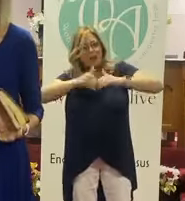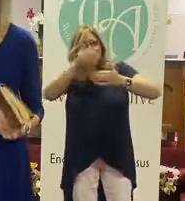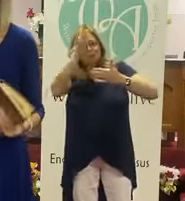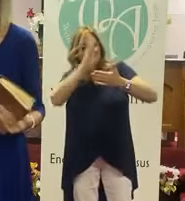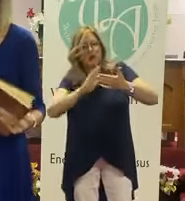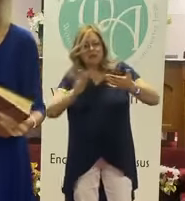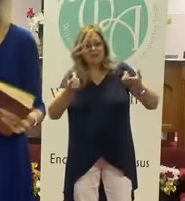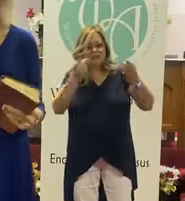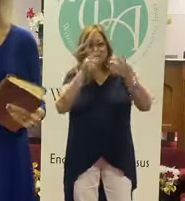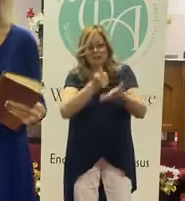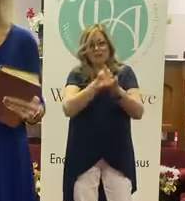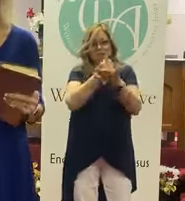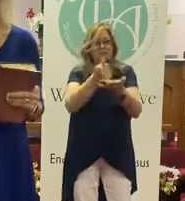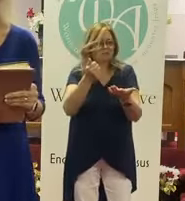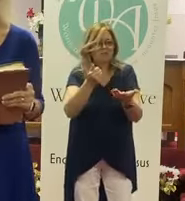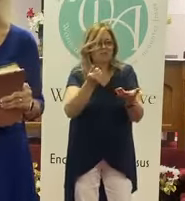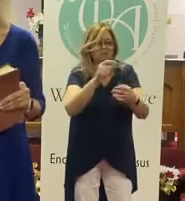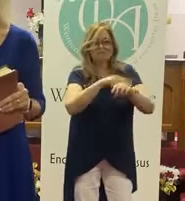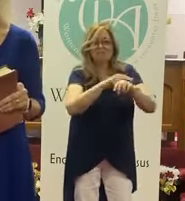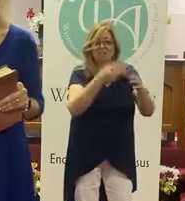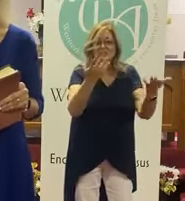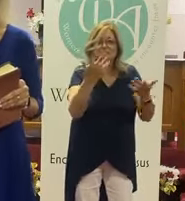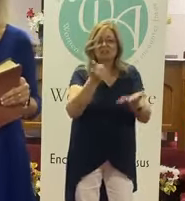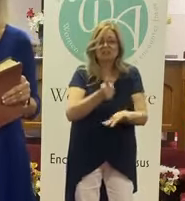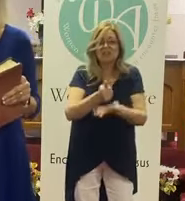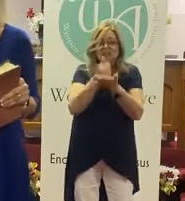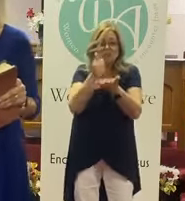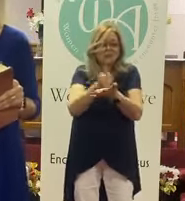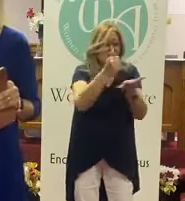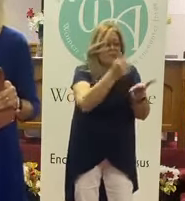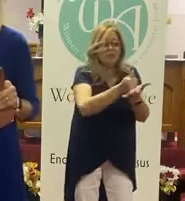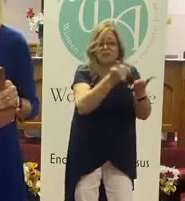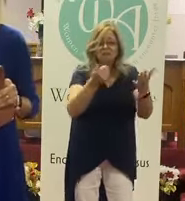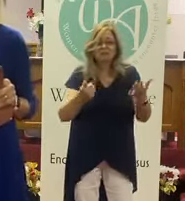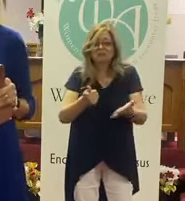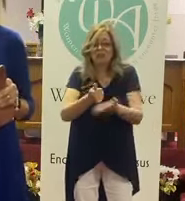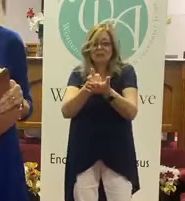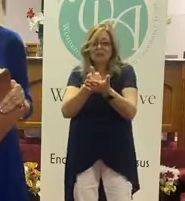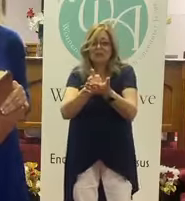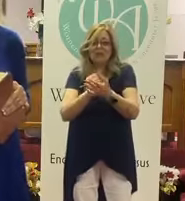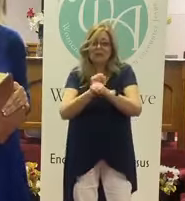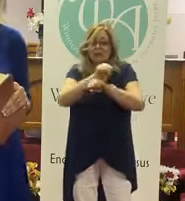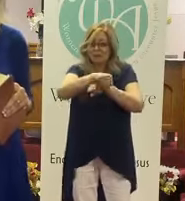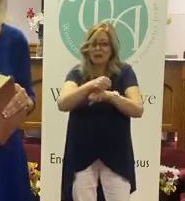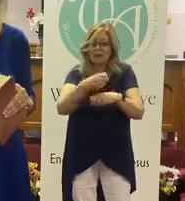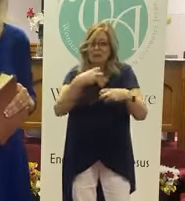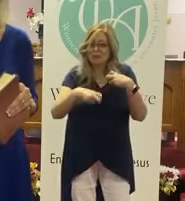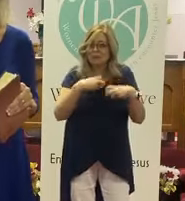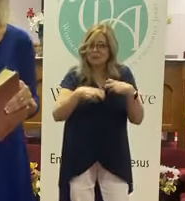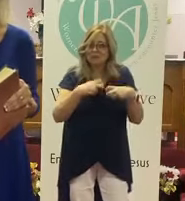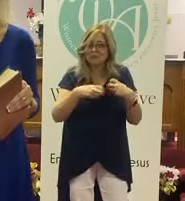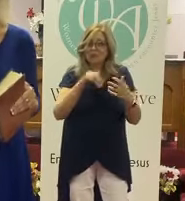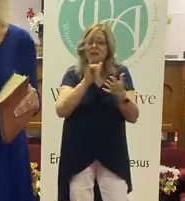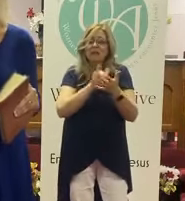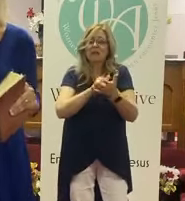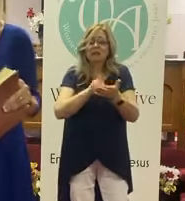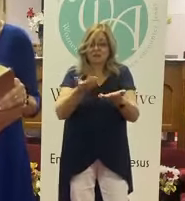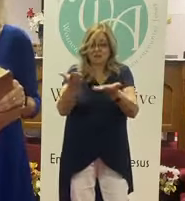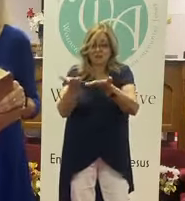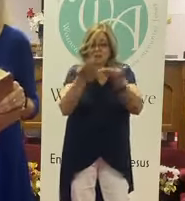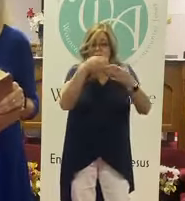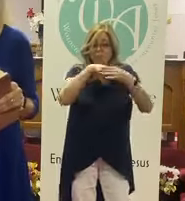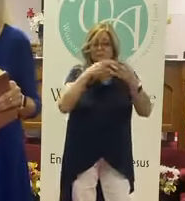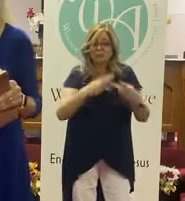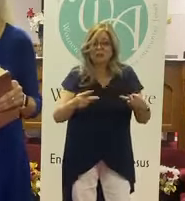brought you? All the times when He's been there for you, brought you through those difficult times. Doesn't that bring you